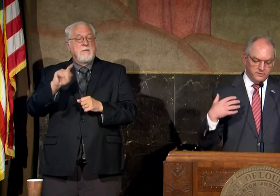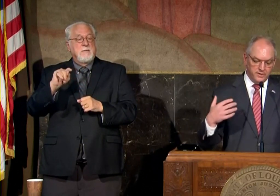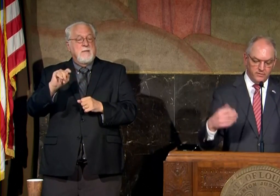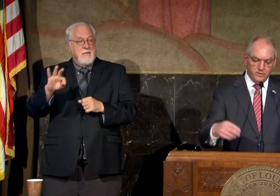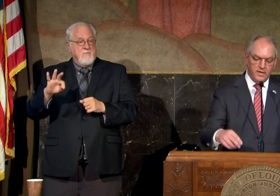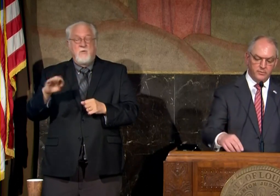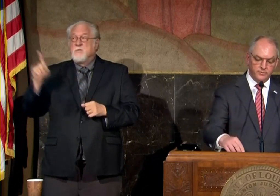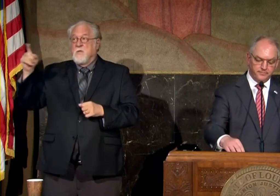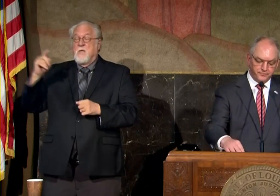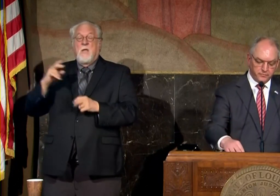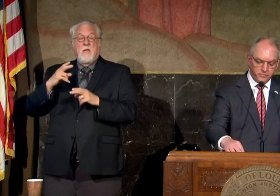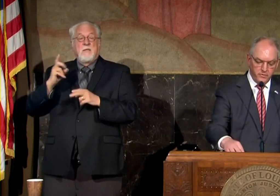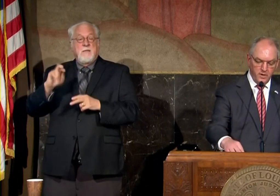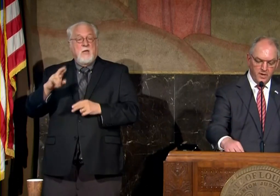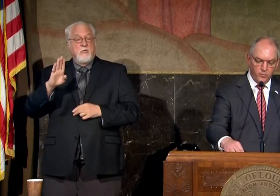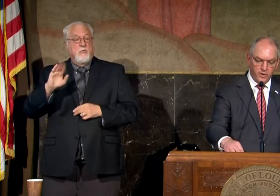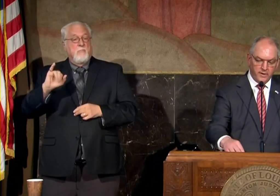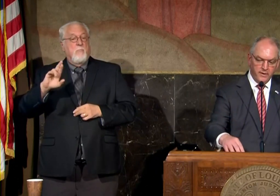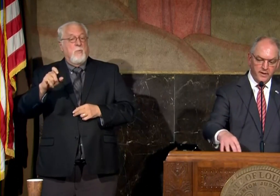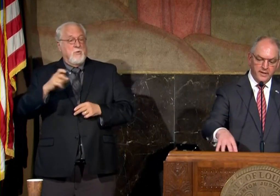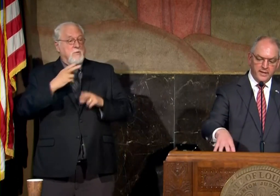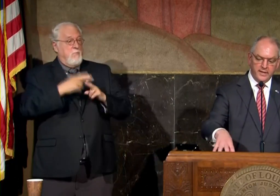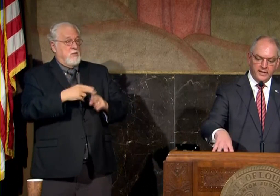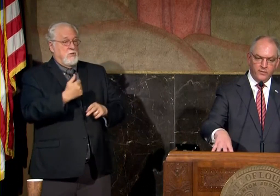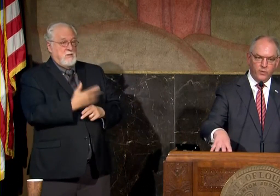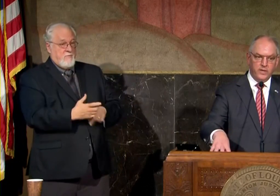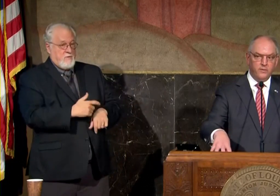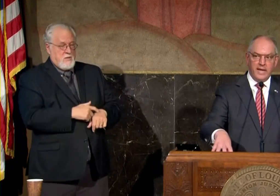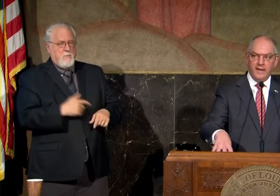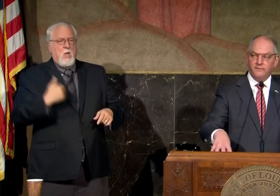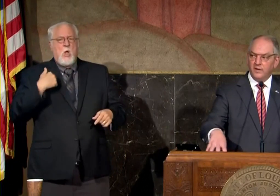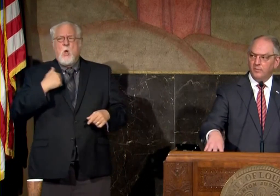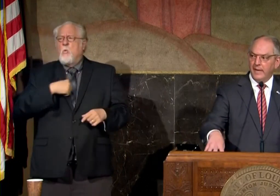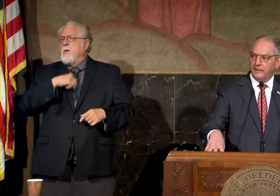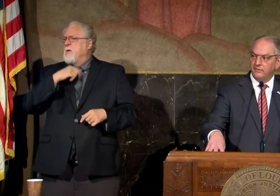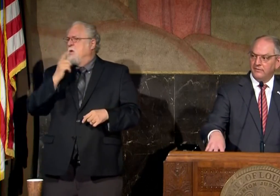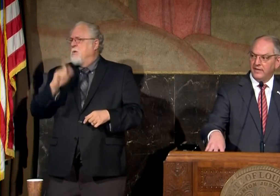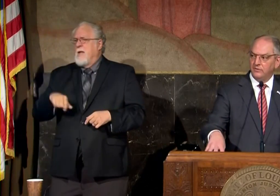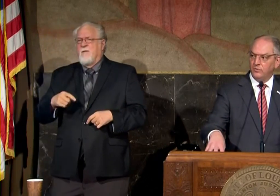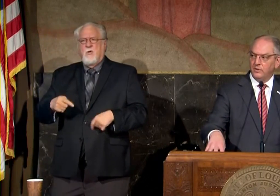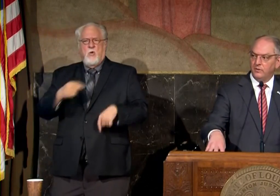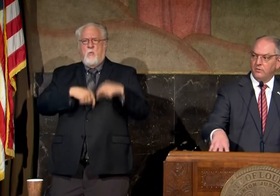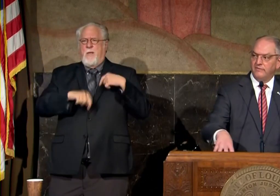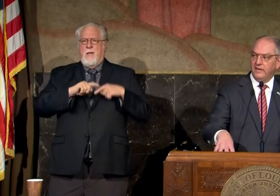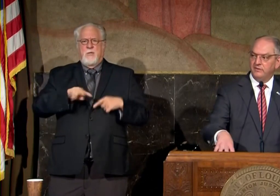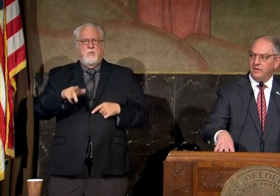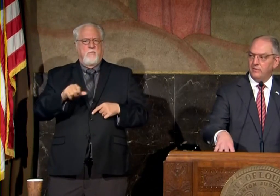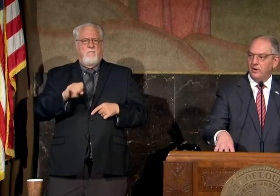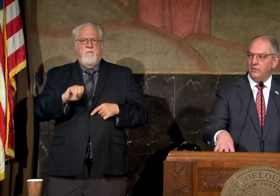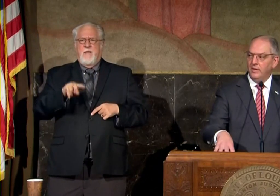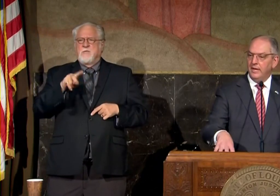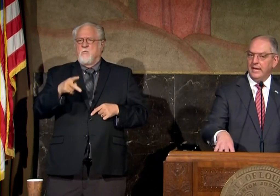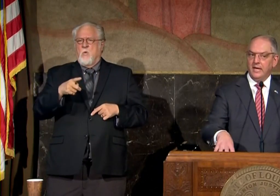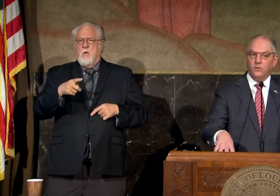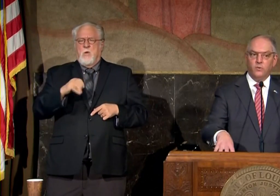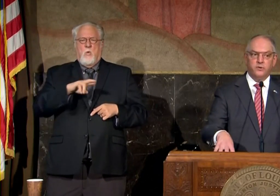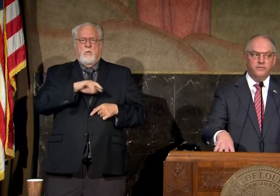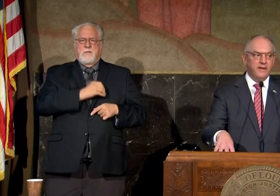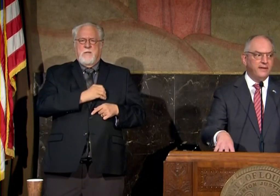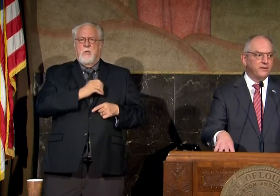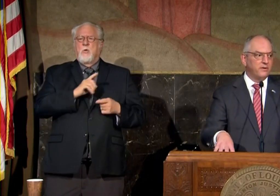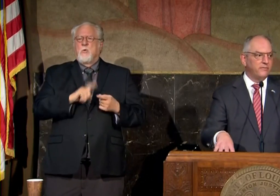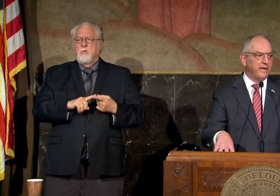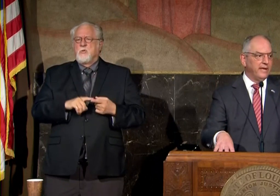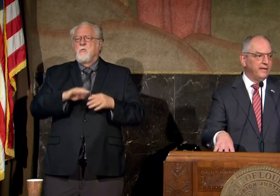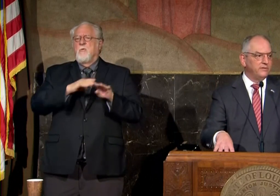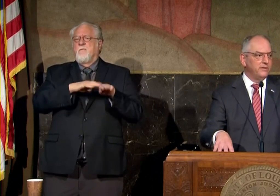to us several times where we don't have to go back to phase one or to phase zero in order to